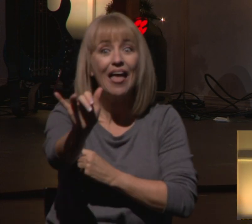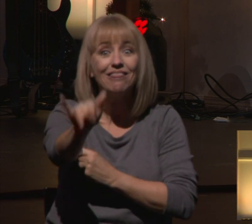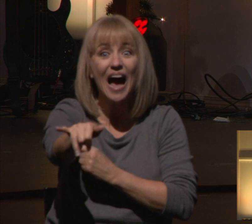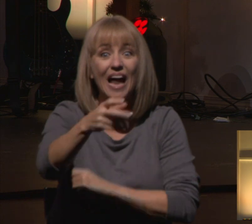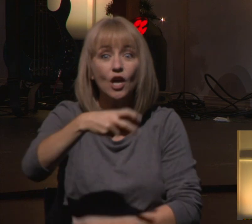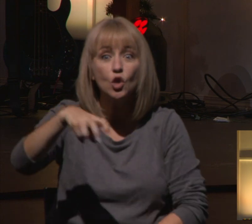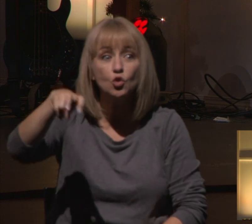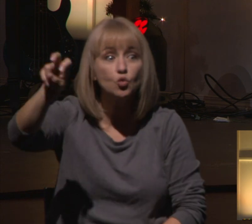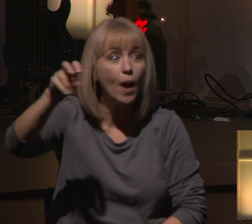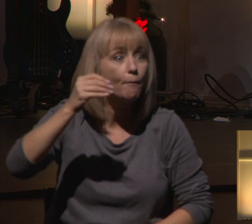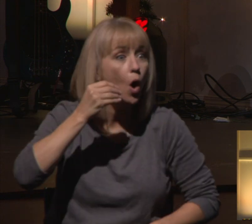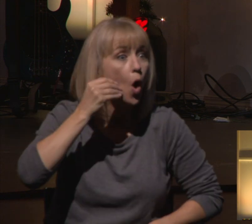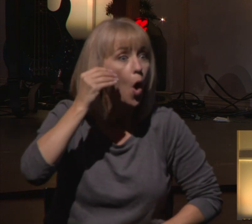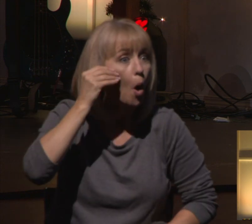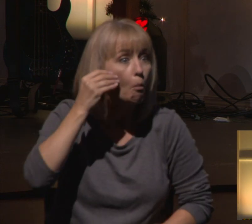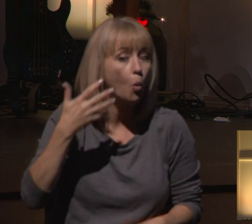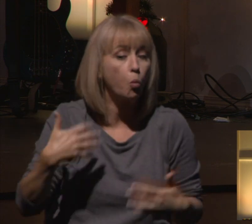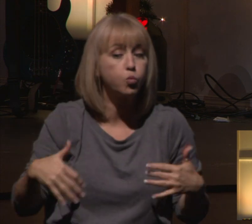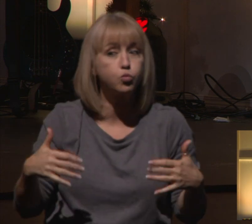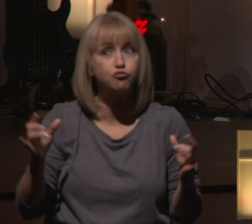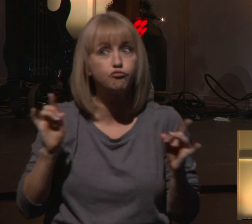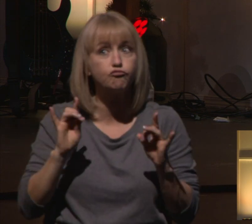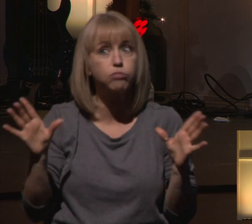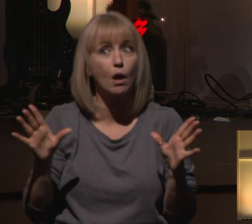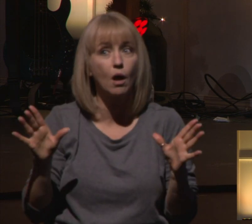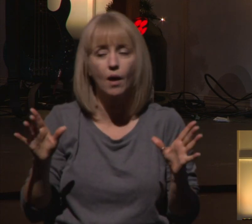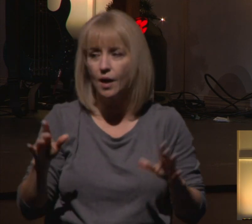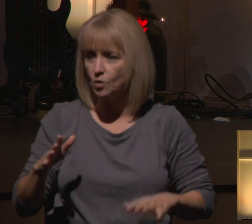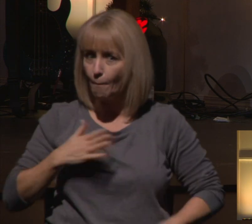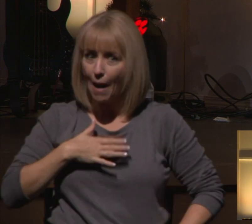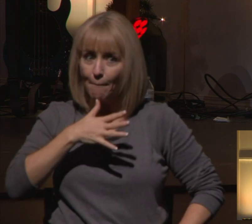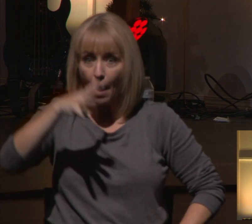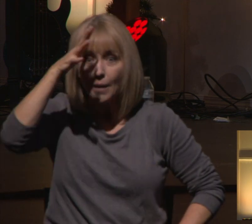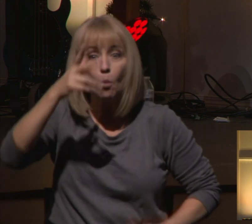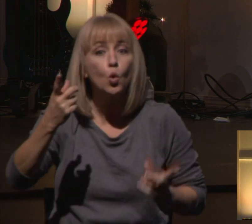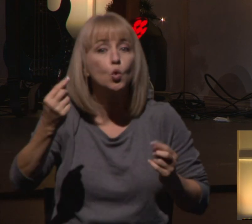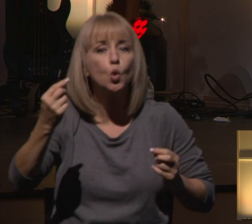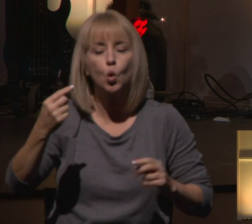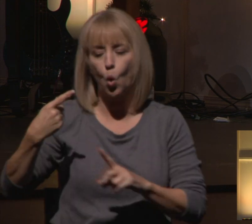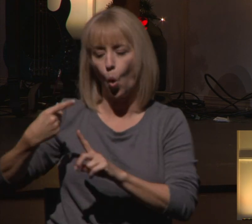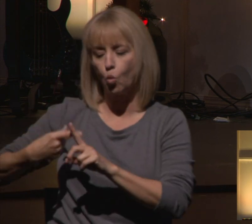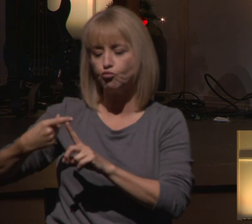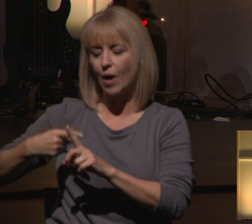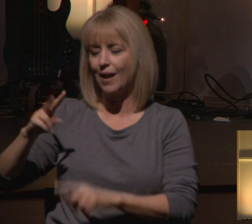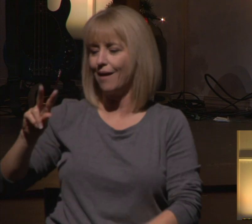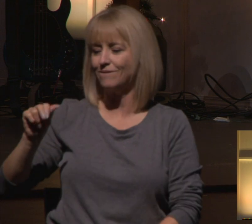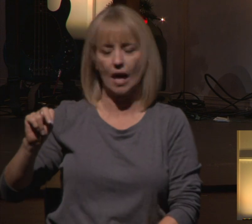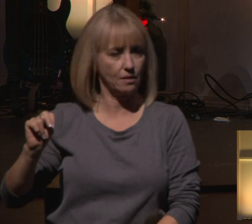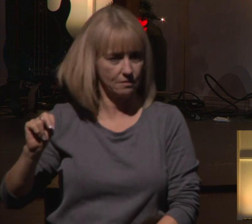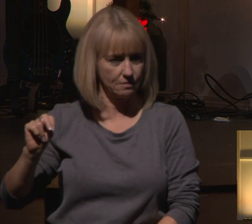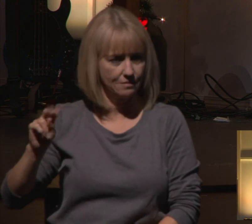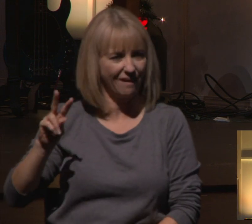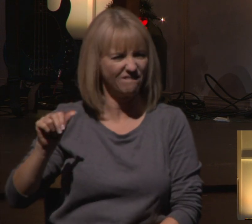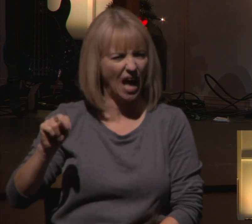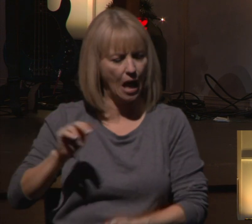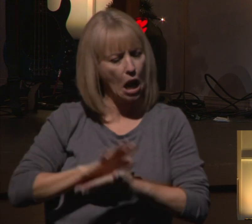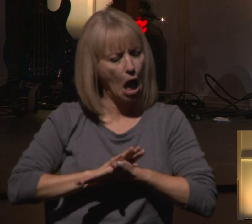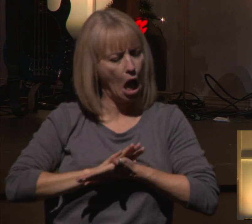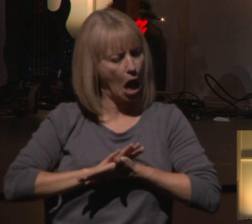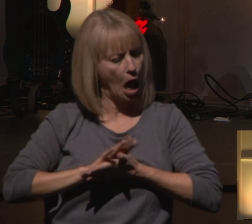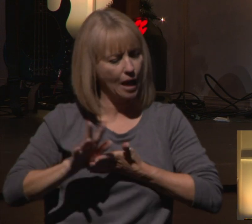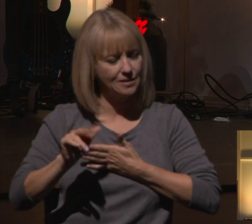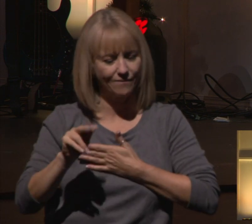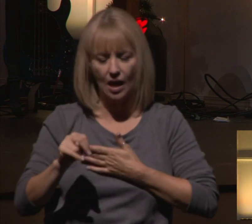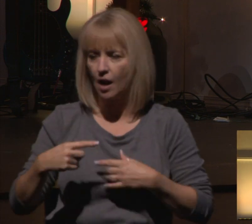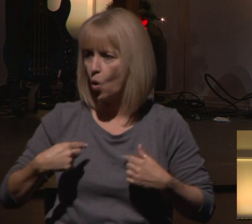So what they did was they got themselves a nice van to travel whenever we traveling home. And so whenever we would travel home for